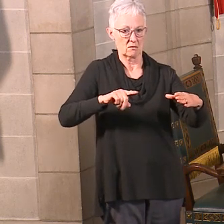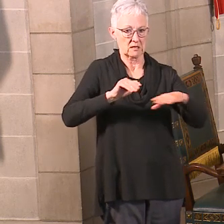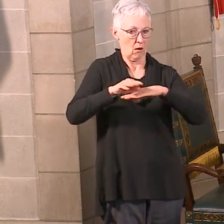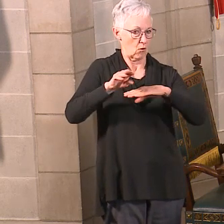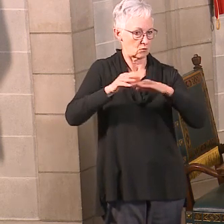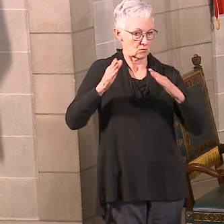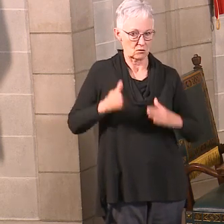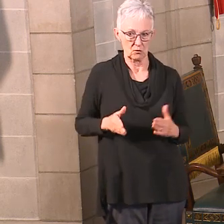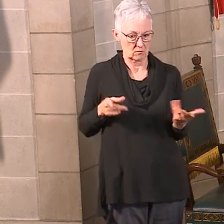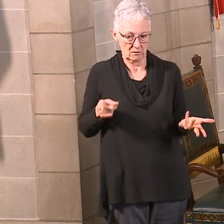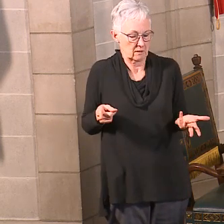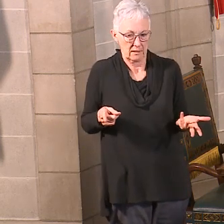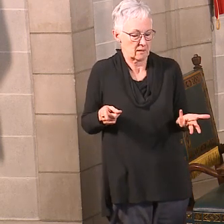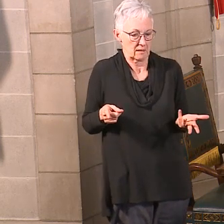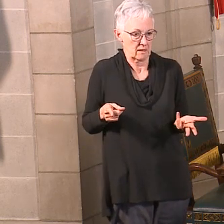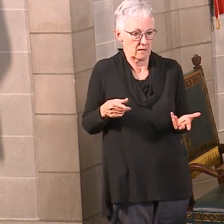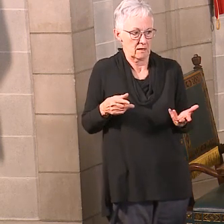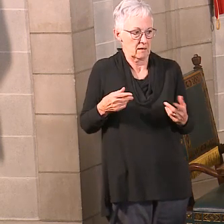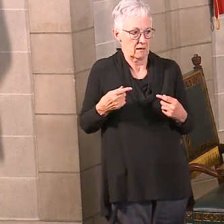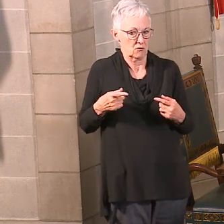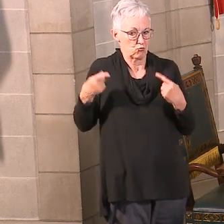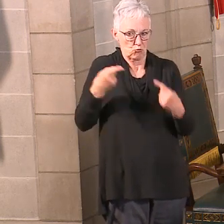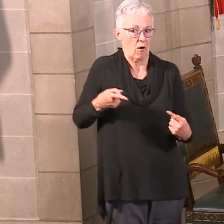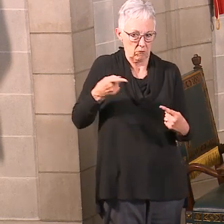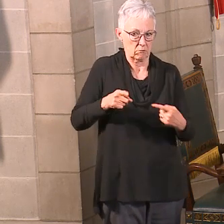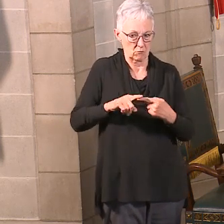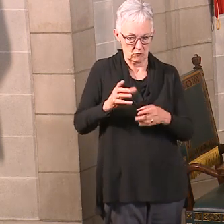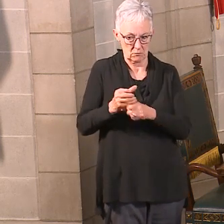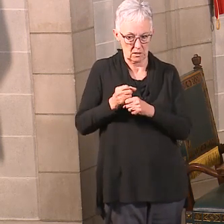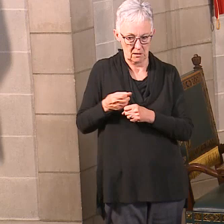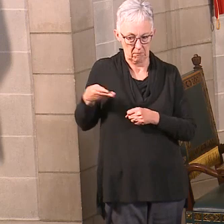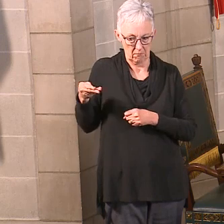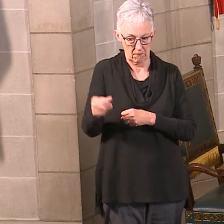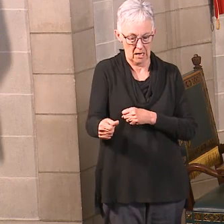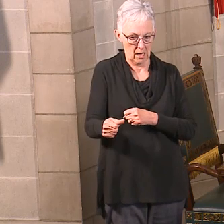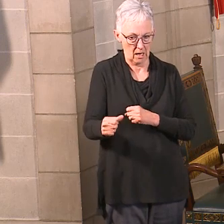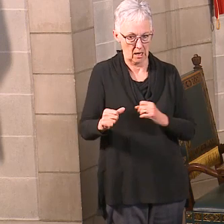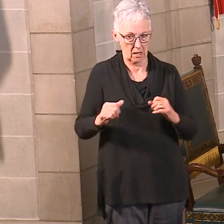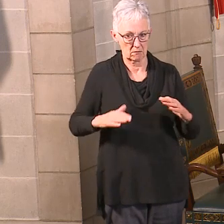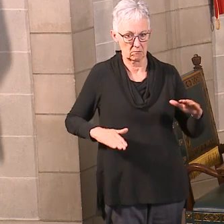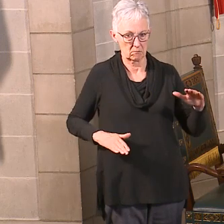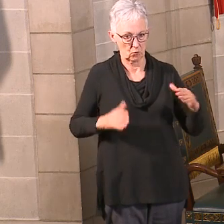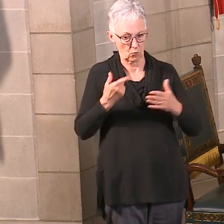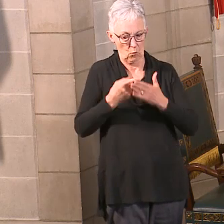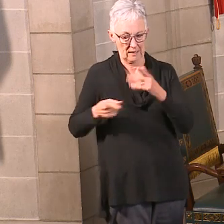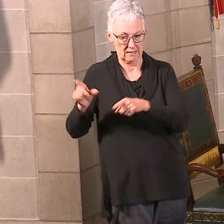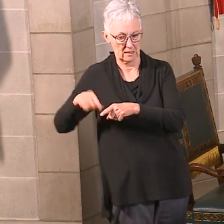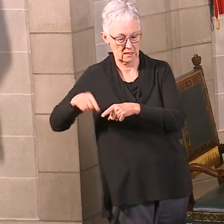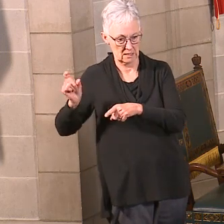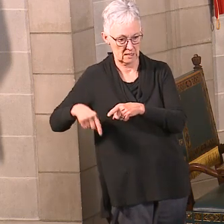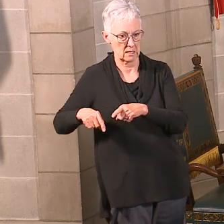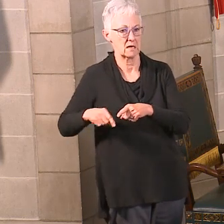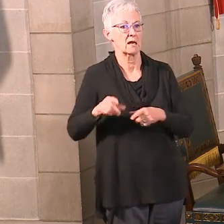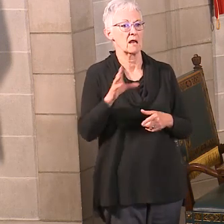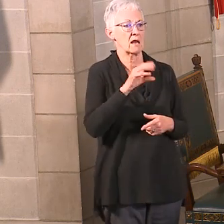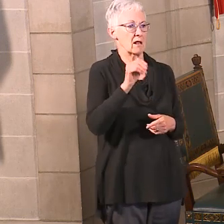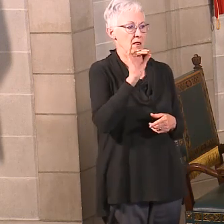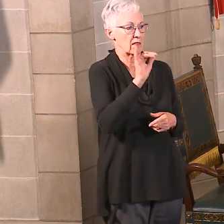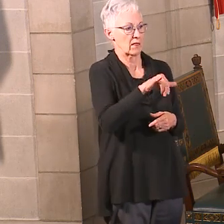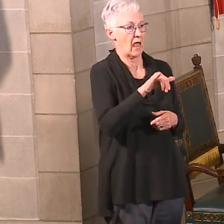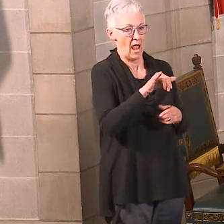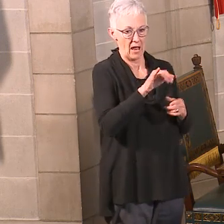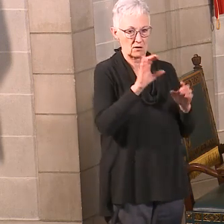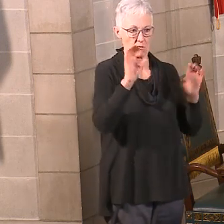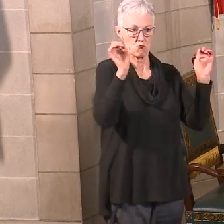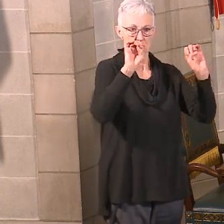with their needs, and then you add these extra emergencies. You know, you talk about the flood last year, so that increased